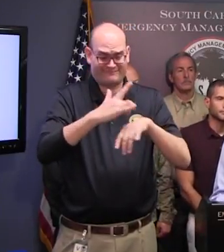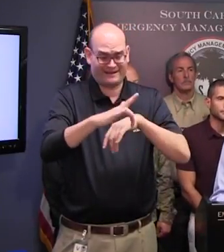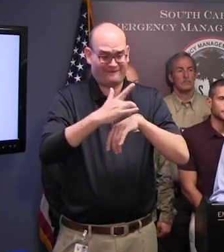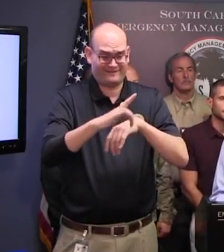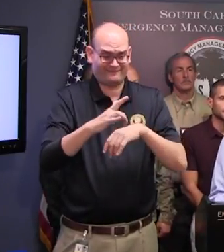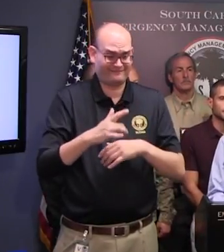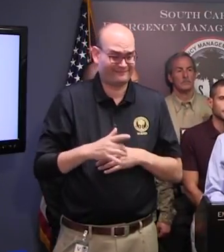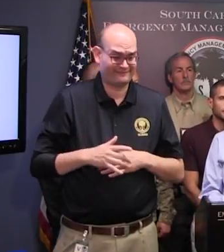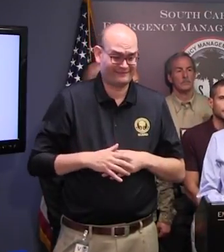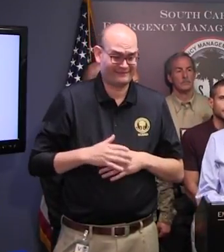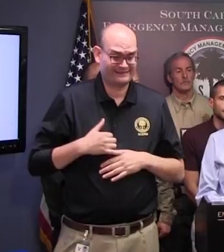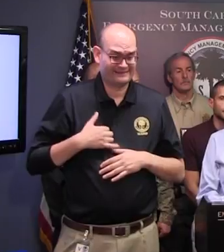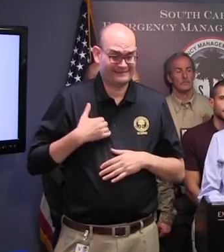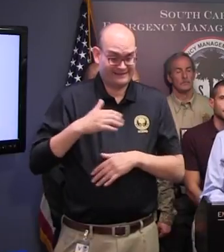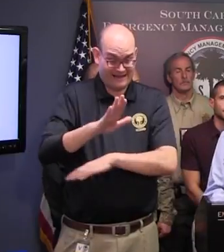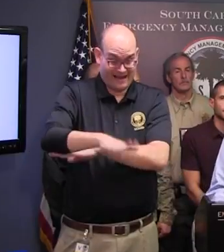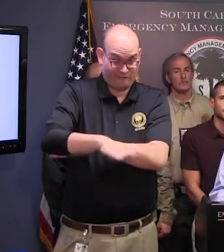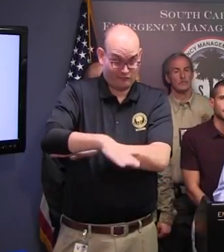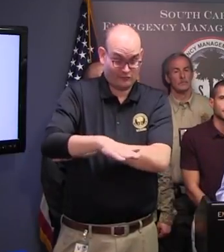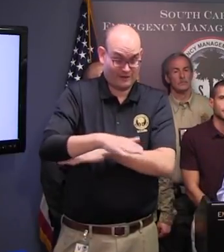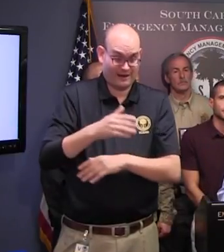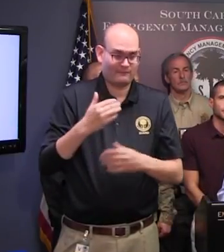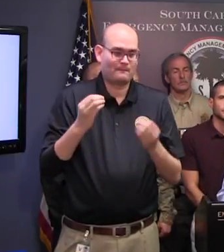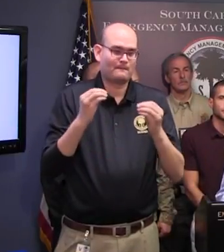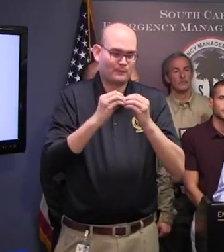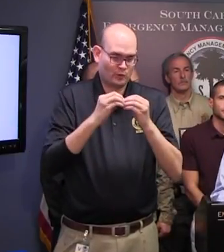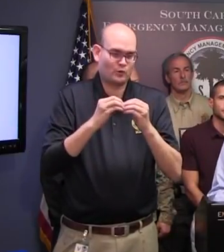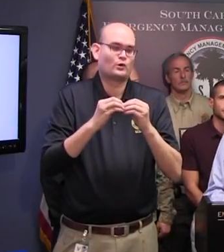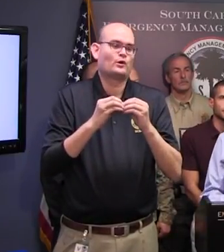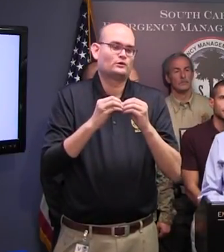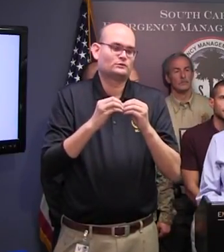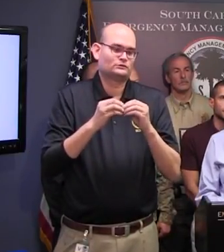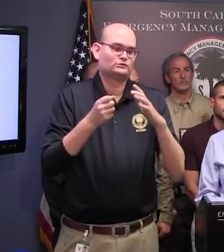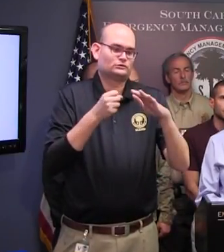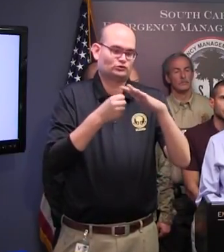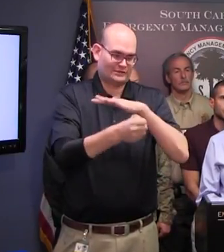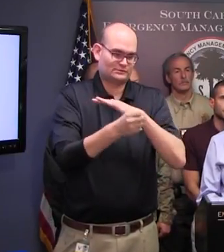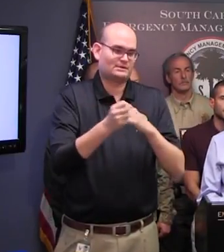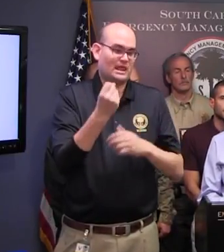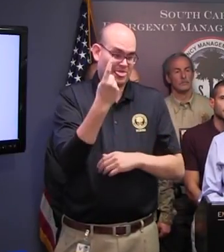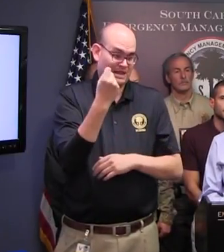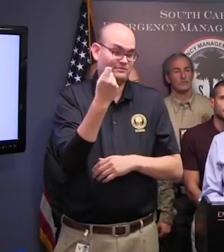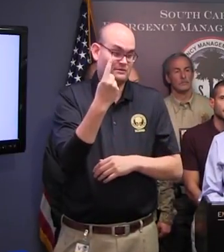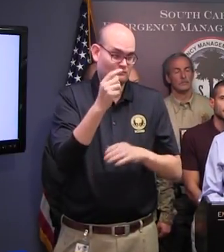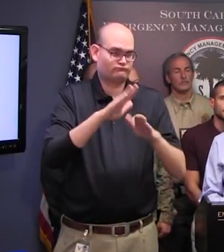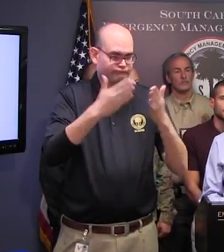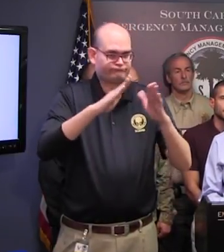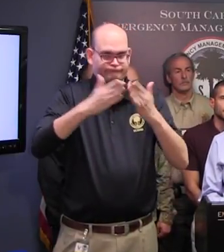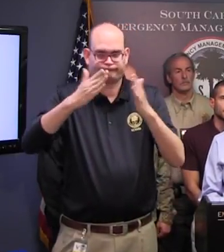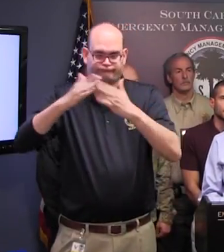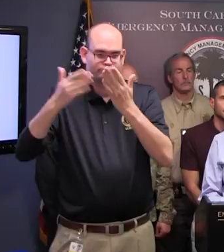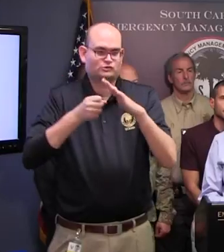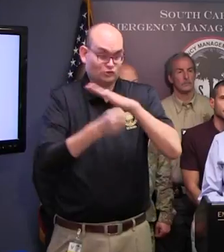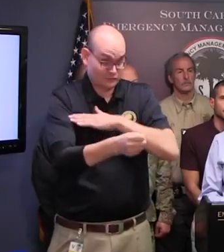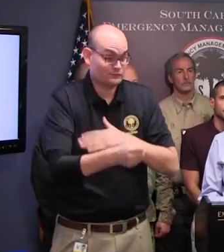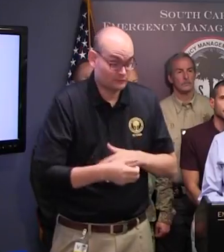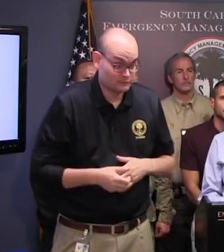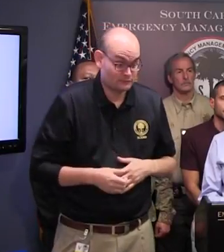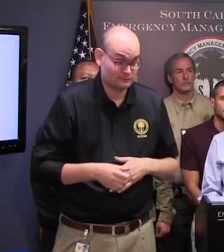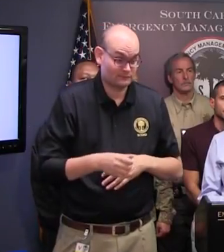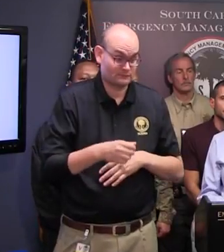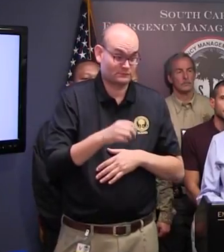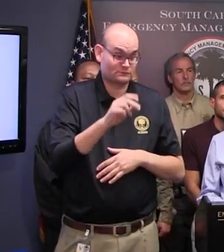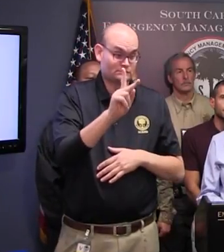on opening late this afternoon. King's Tree Senior High East Campus in Williamsburg County